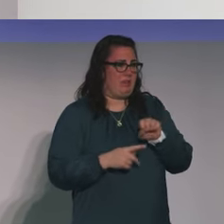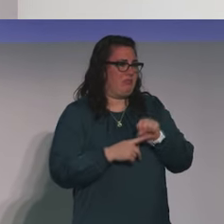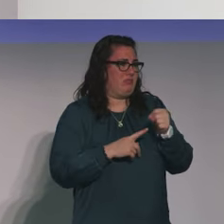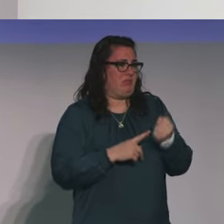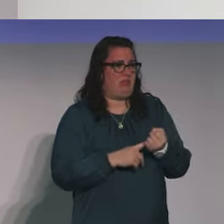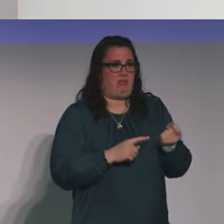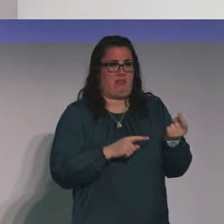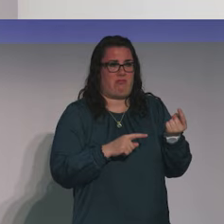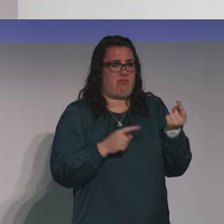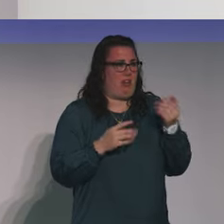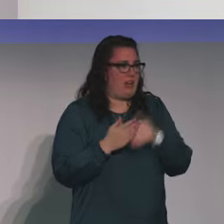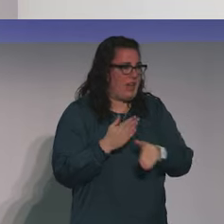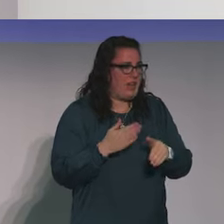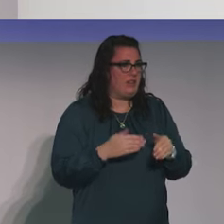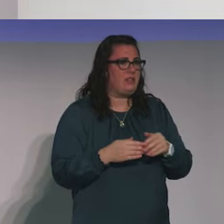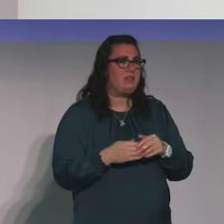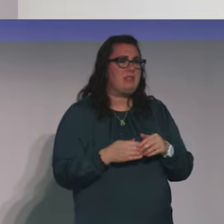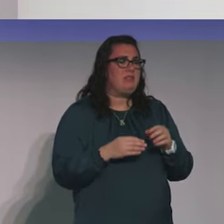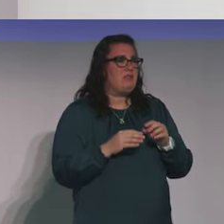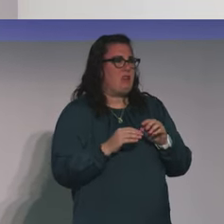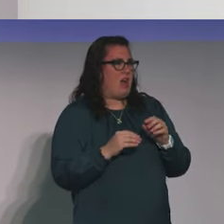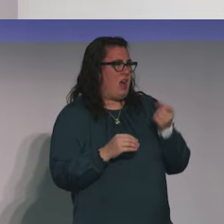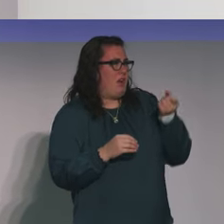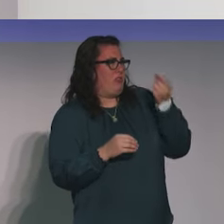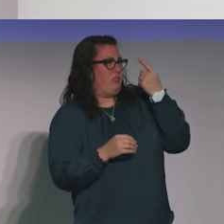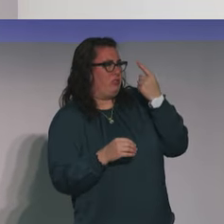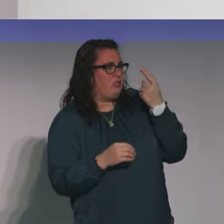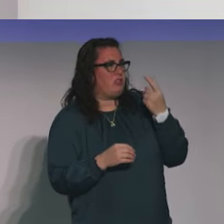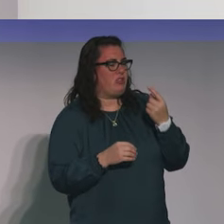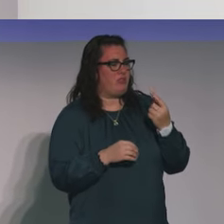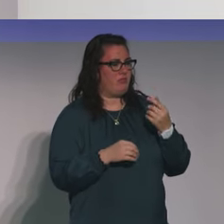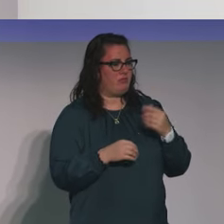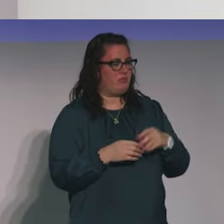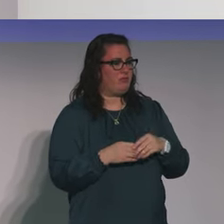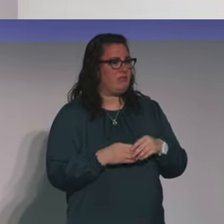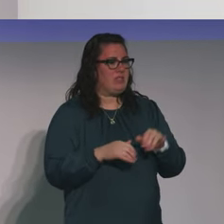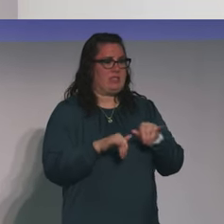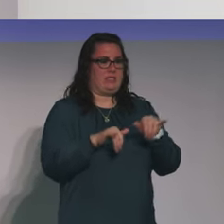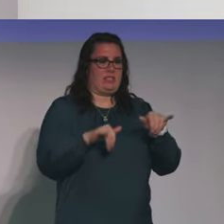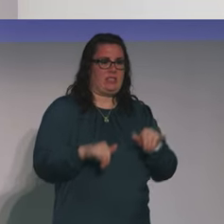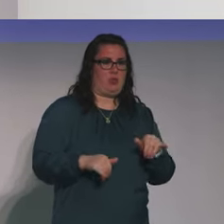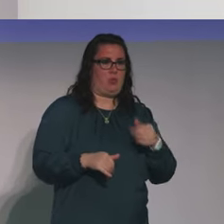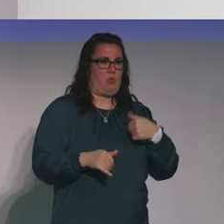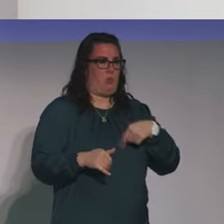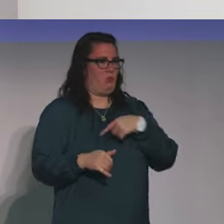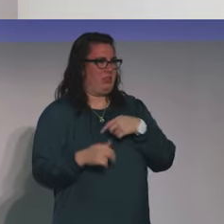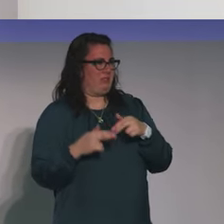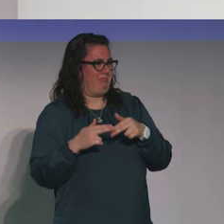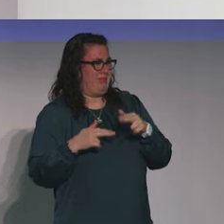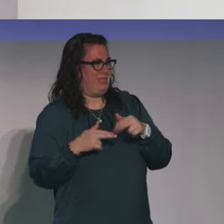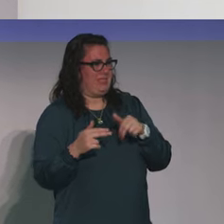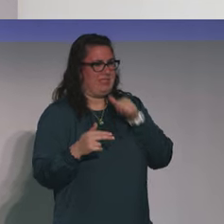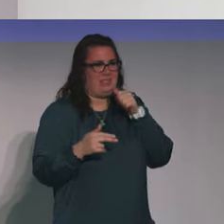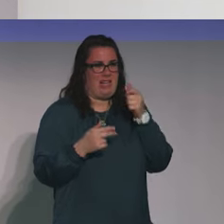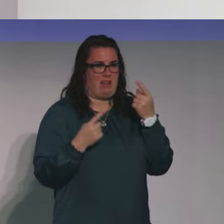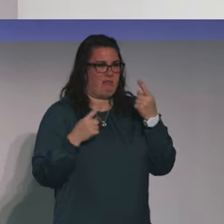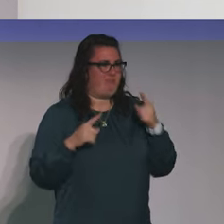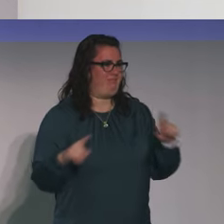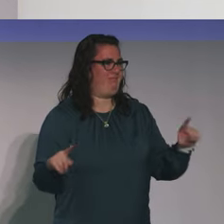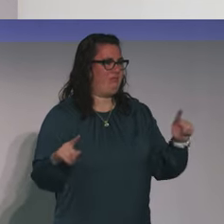return. It became very clear to me pretty early in my career that the system that we have built is not working.